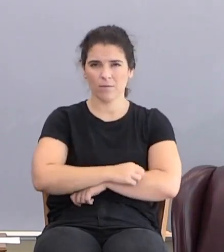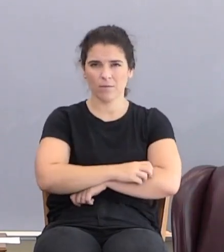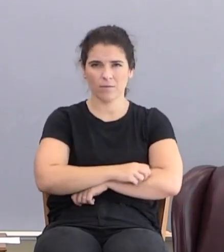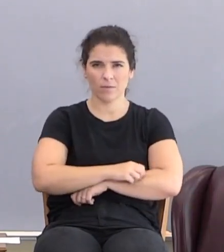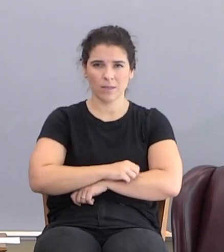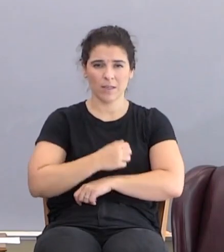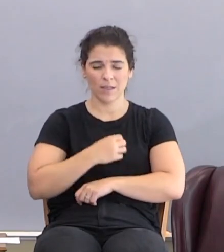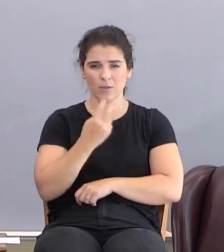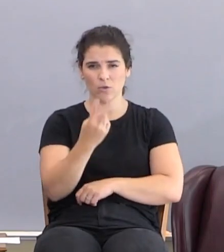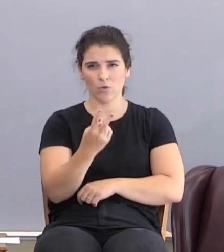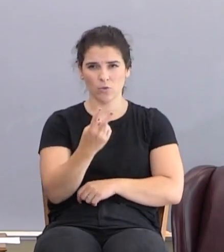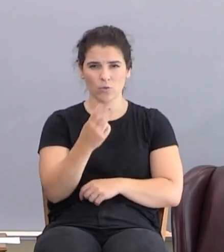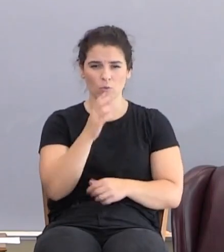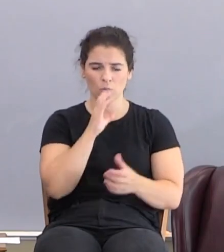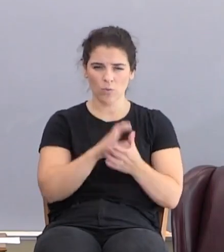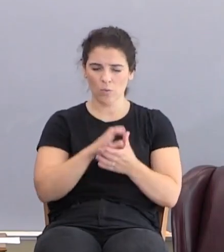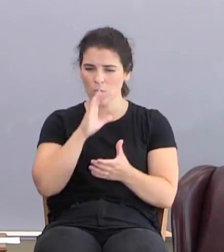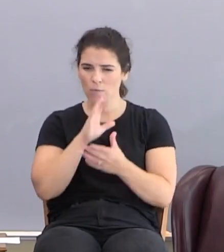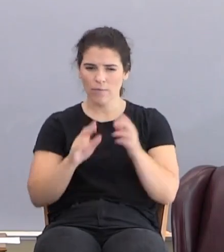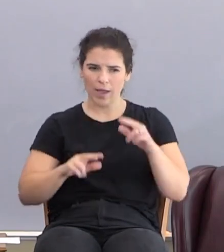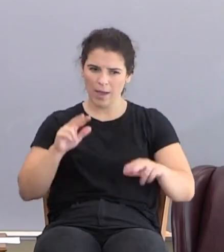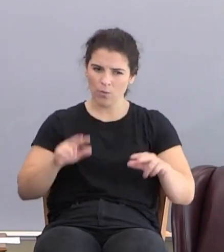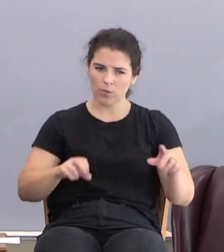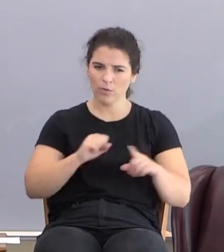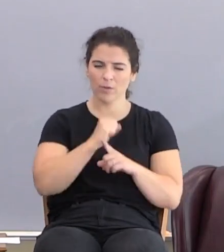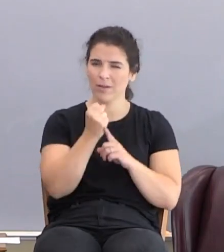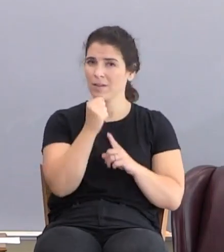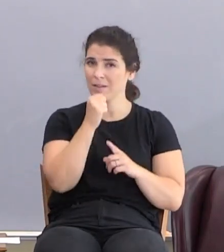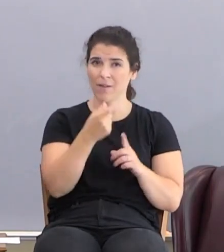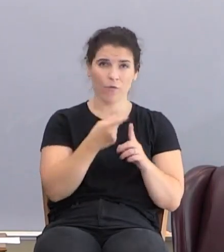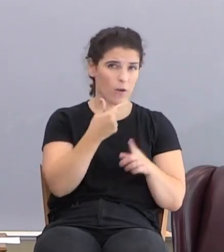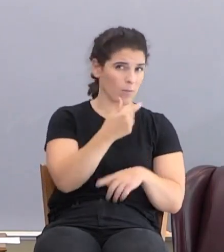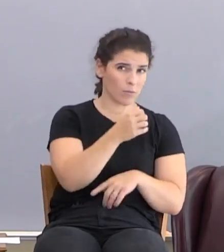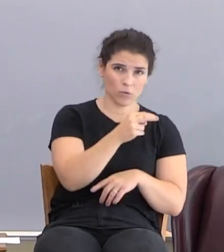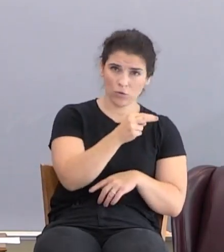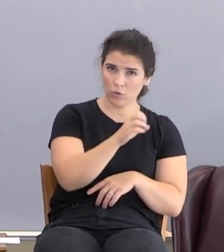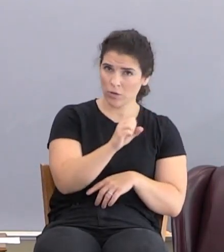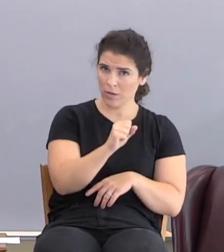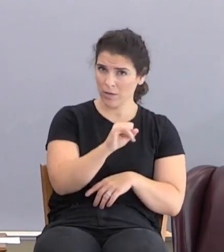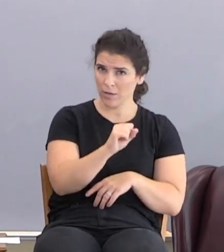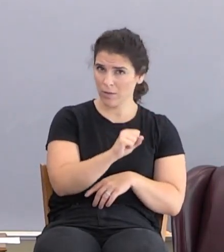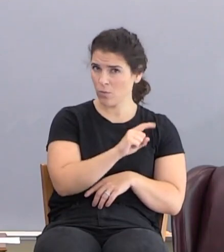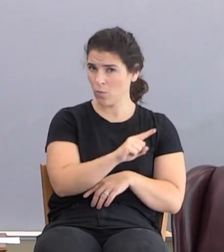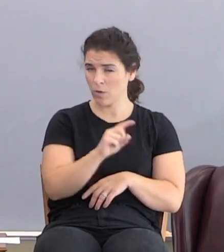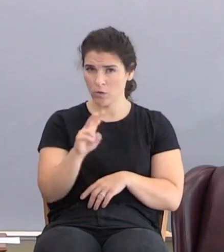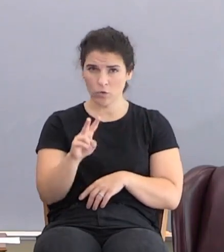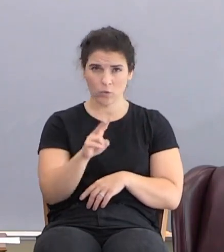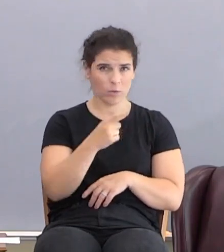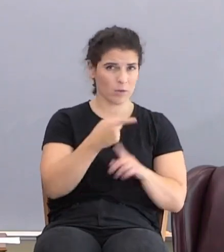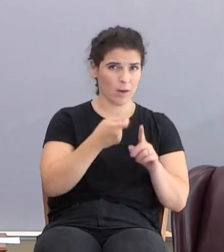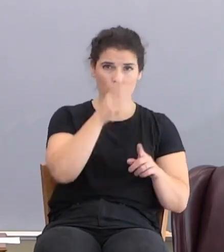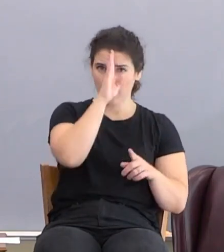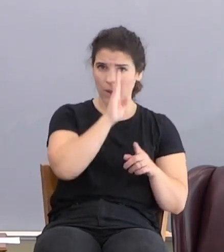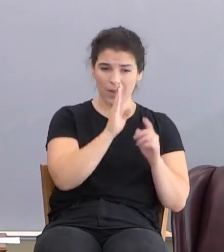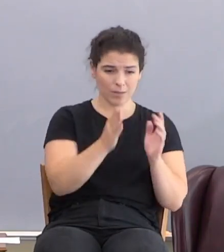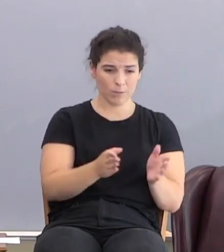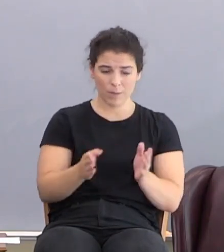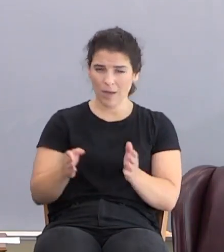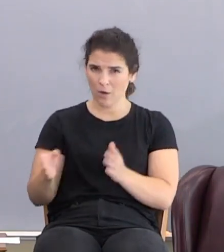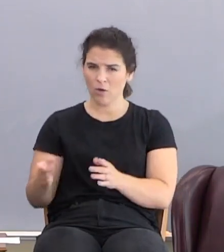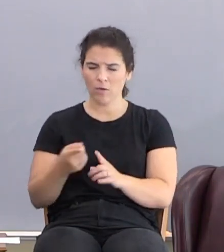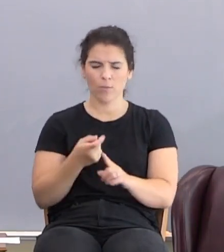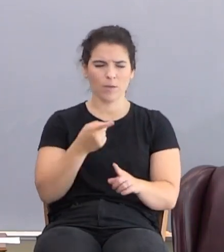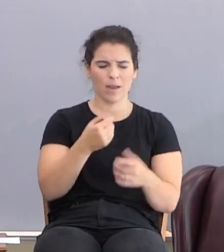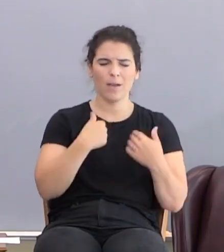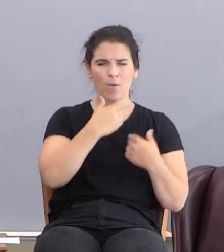That's kind of an awkward situation. Where'd that come from? That didn't come from Genesis chapter 1 and 2. It doesn't come from God's pattern. But